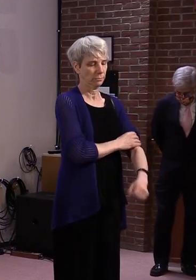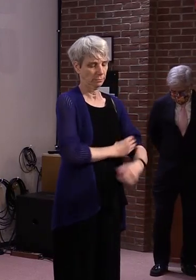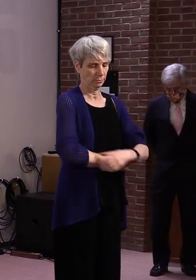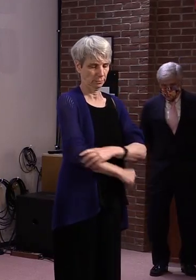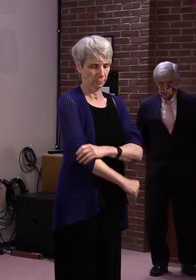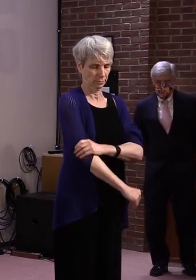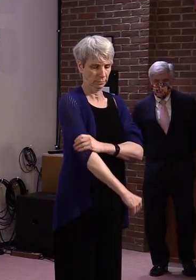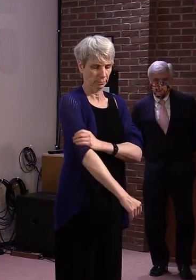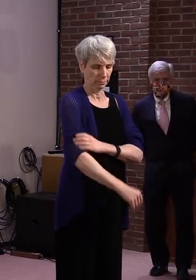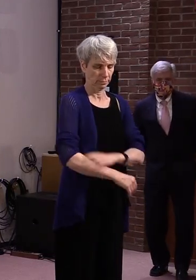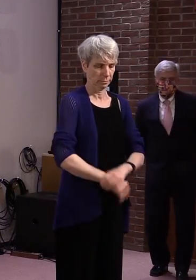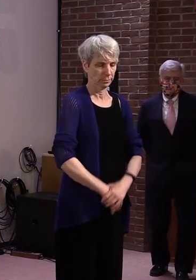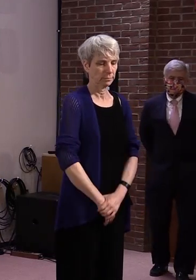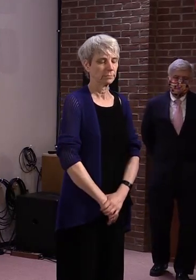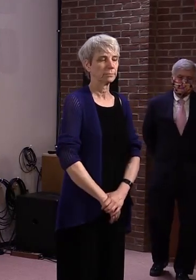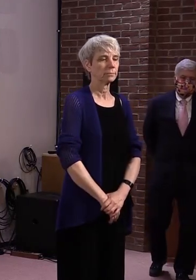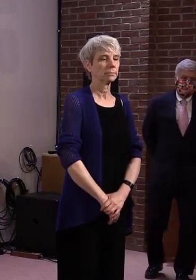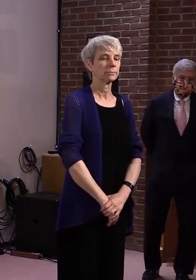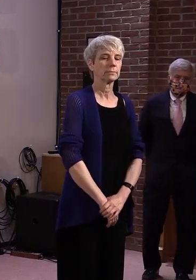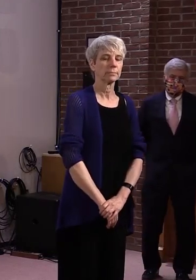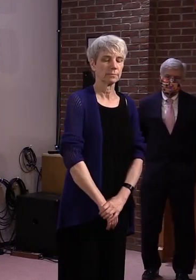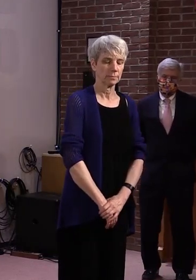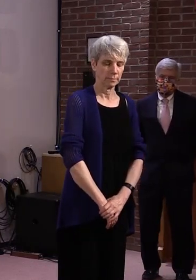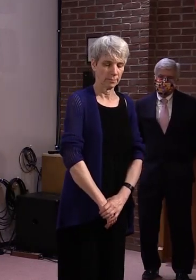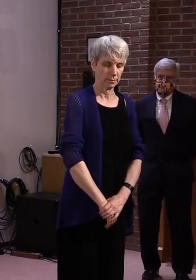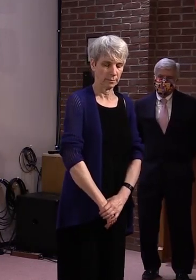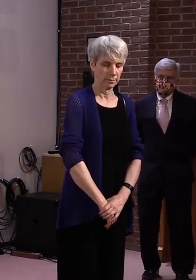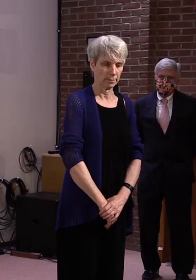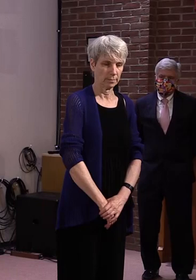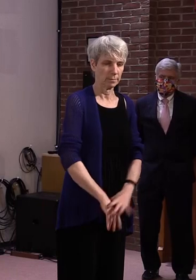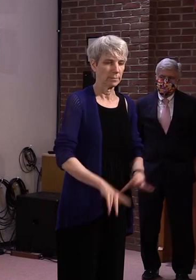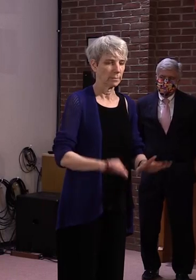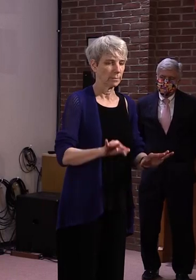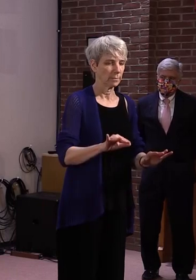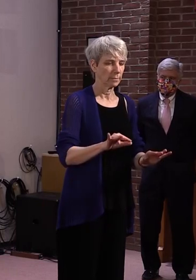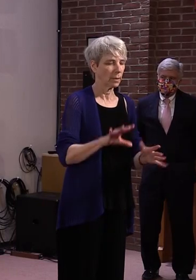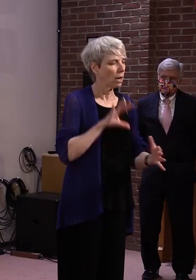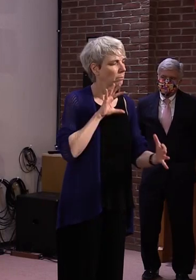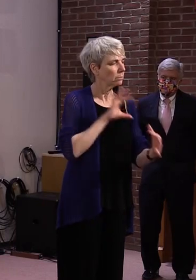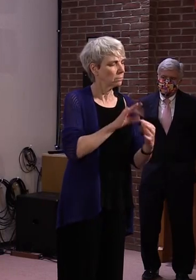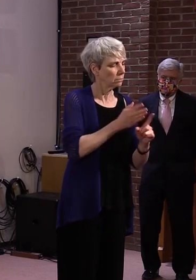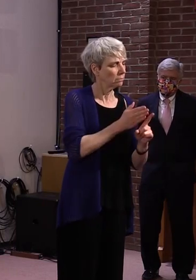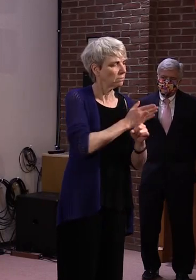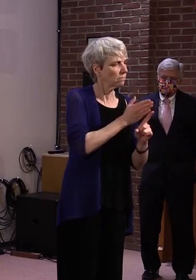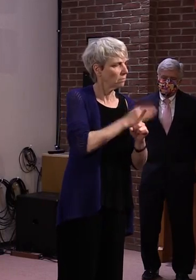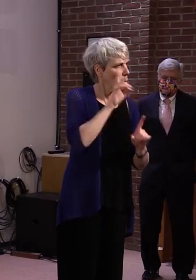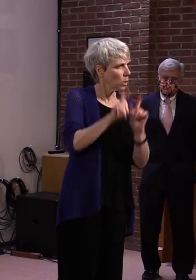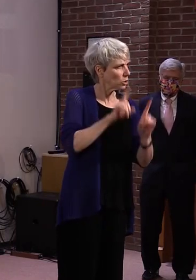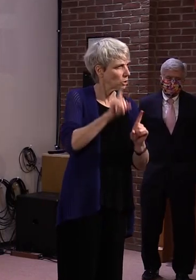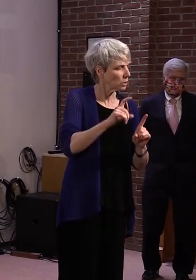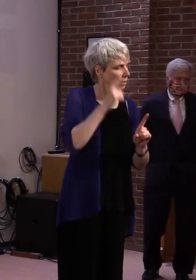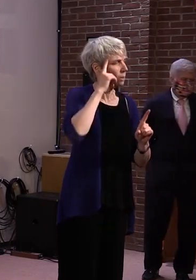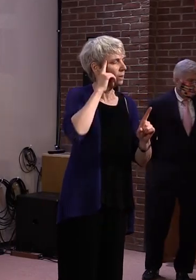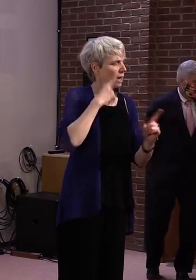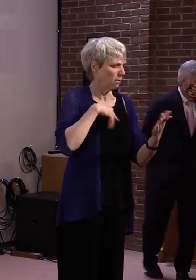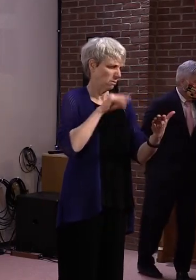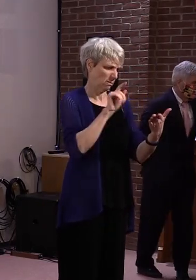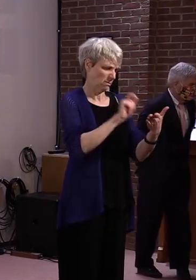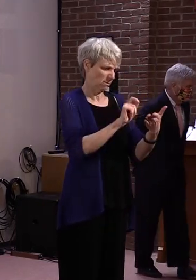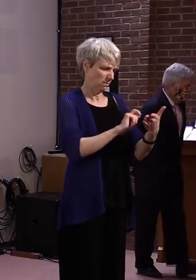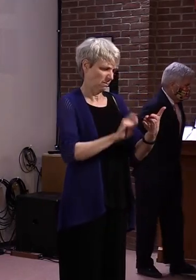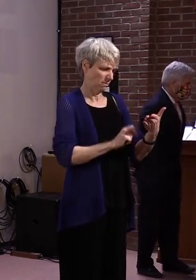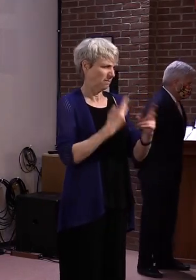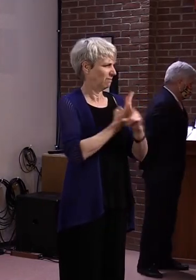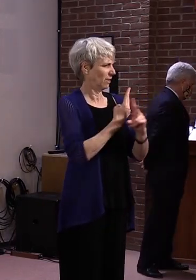Hi, Joan. Just following up on that, I was sort of literally back in the envelope and at $1 million